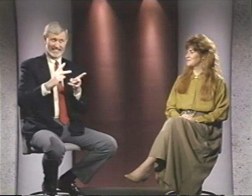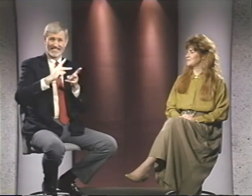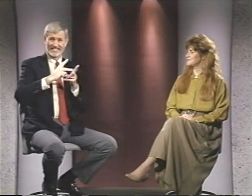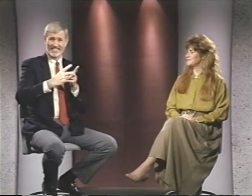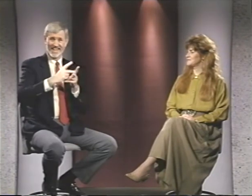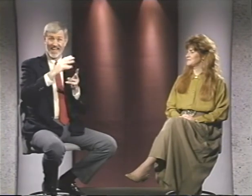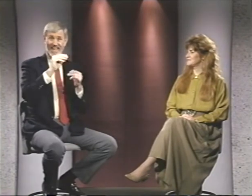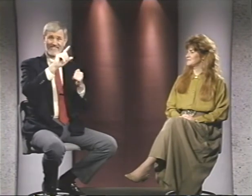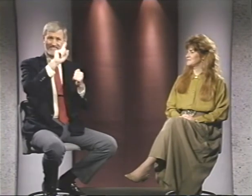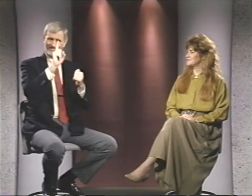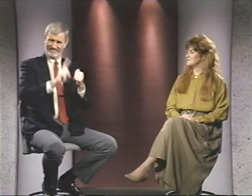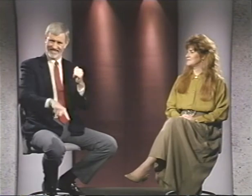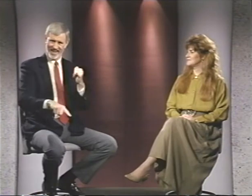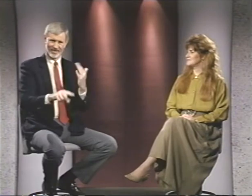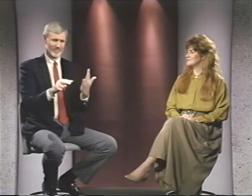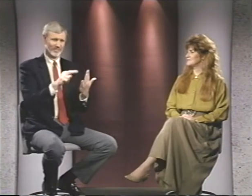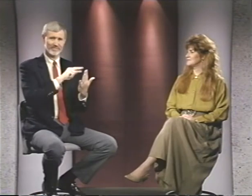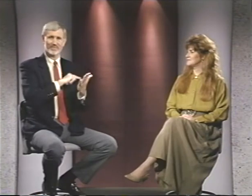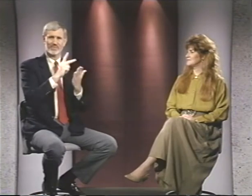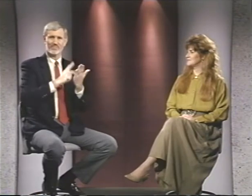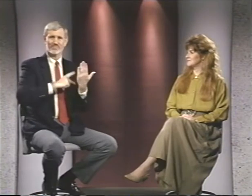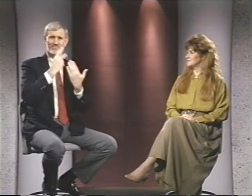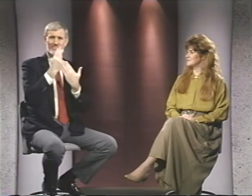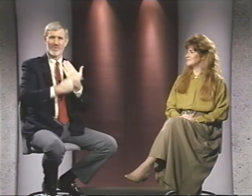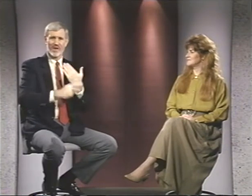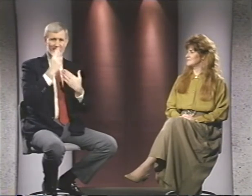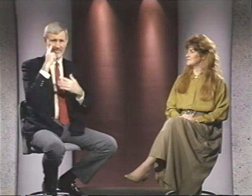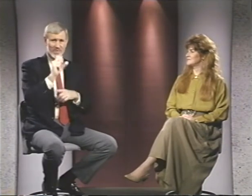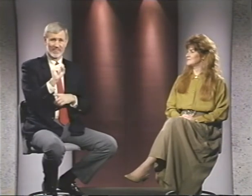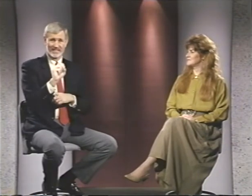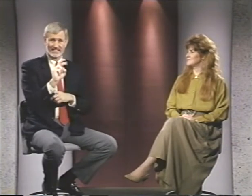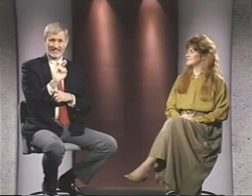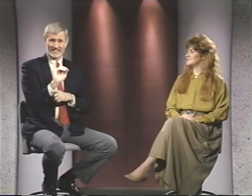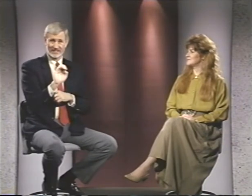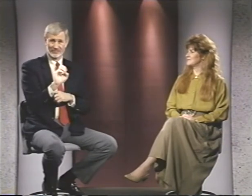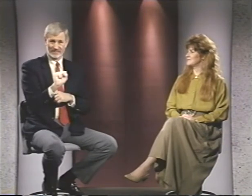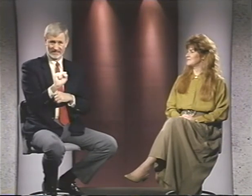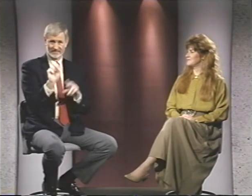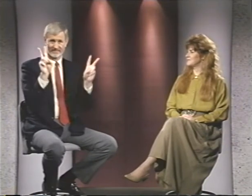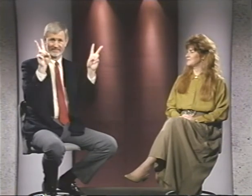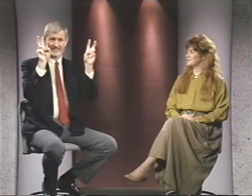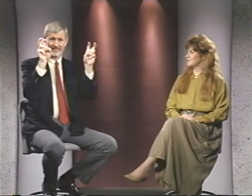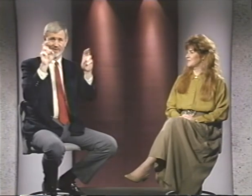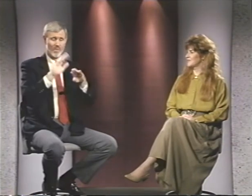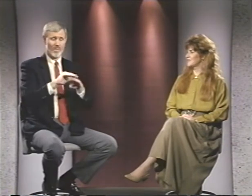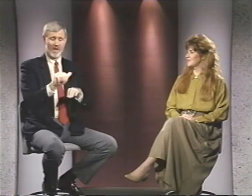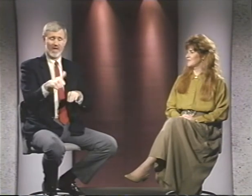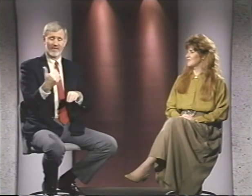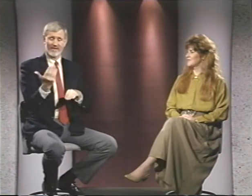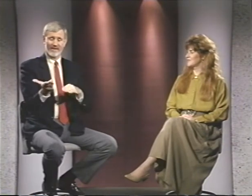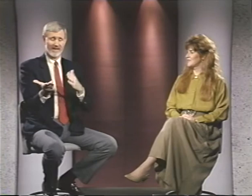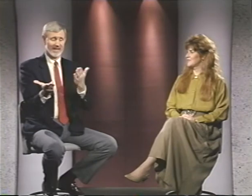this is the second and final review program for the series On the Other Hand.